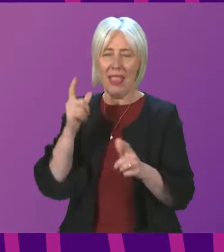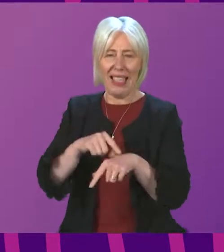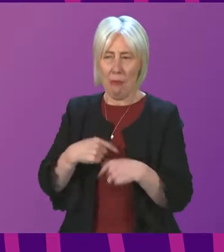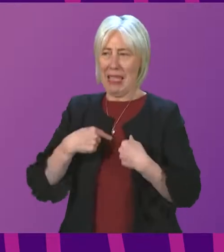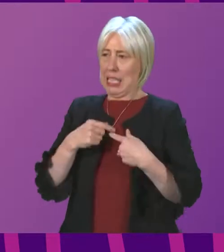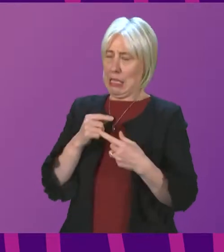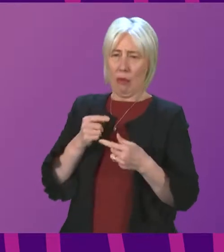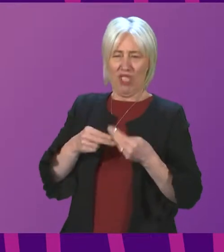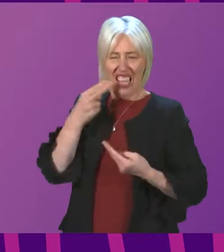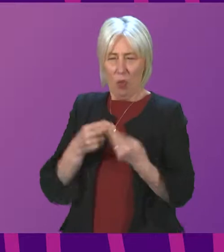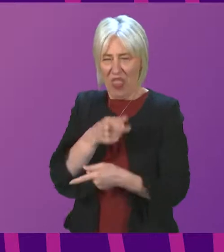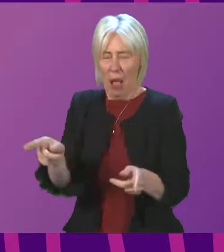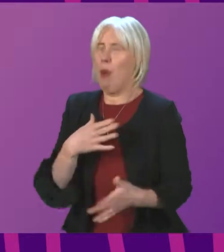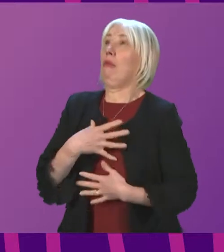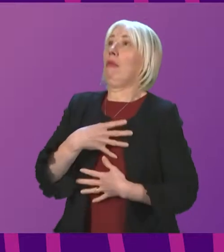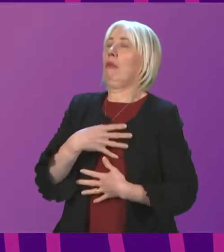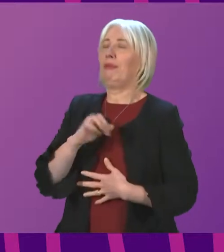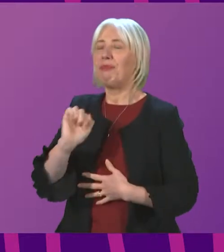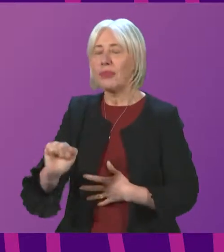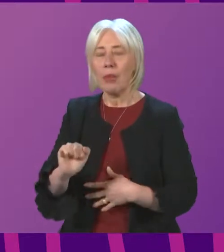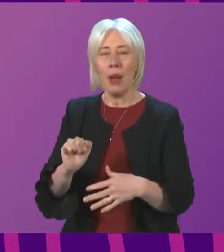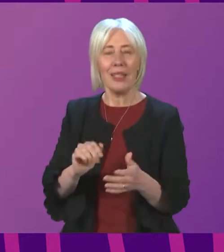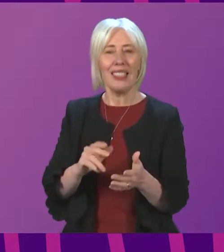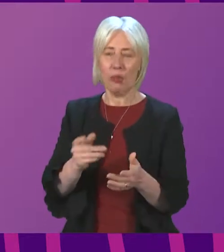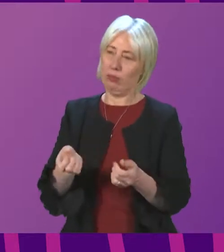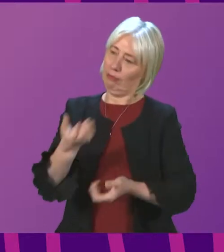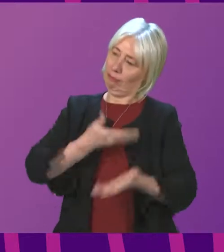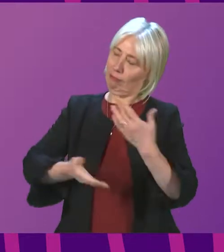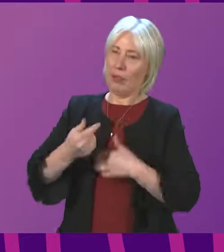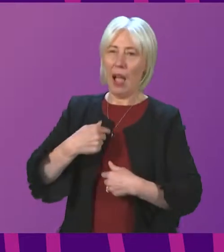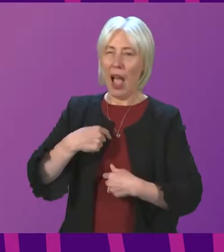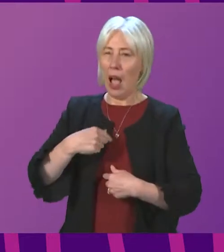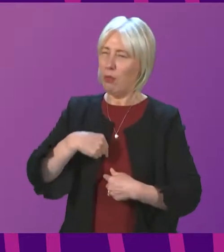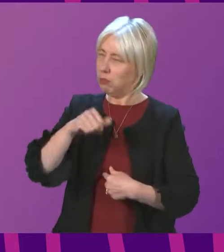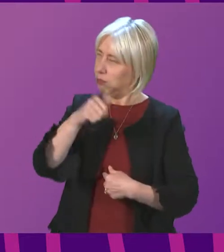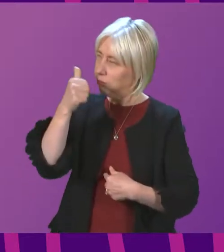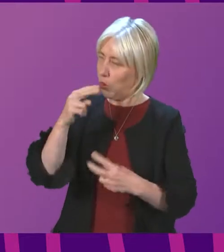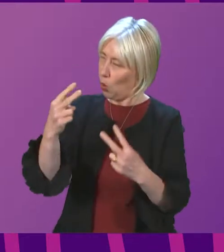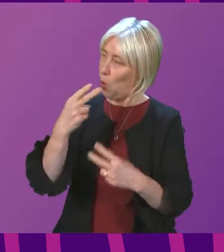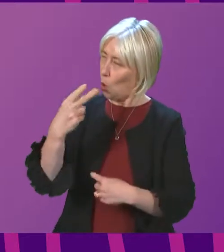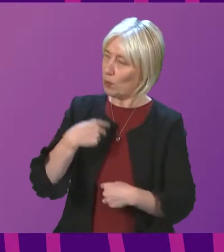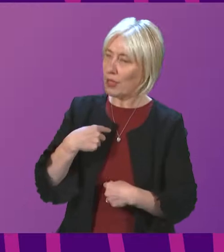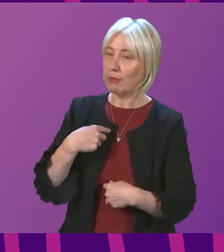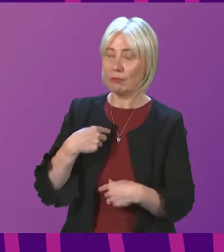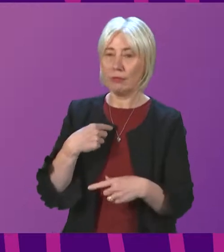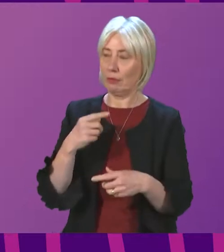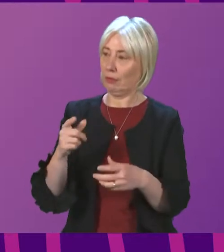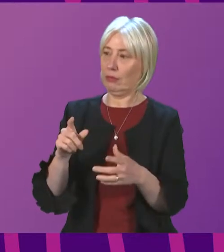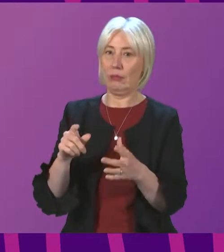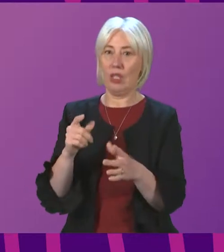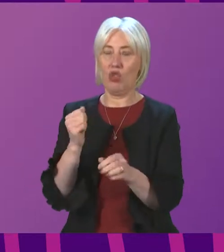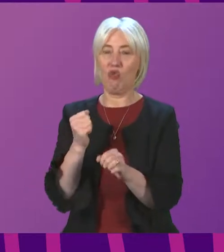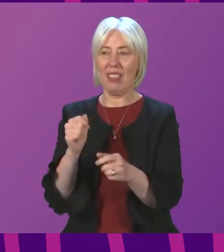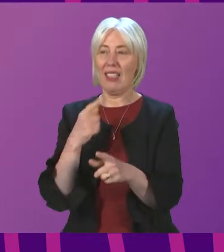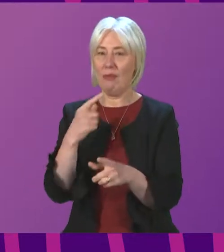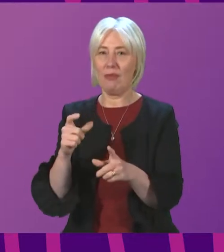And Alec Neil was quick to tell me that he was a talent that, you know, was one to watch. As I recall, Mr Gray agreed and told me he expected to